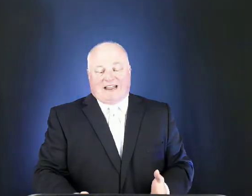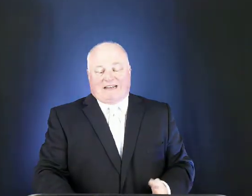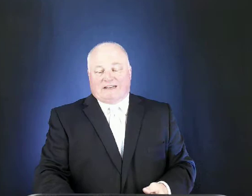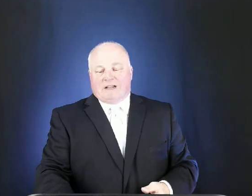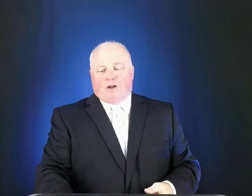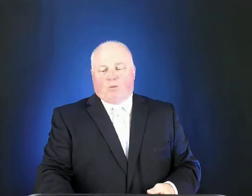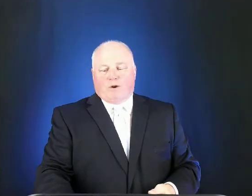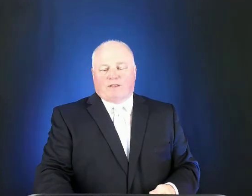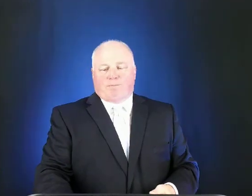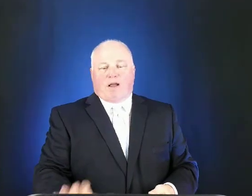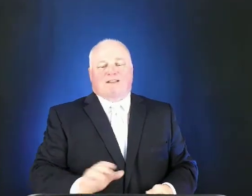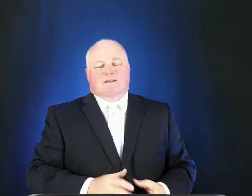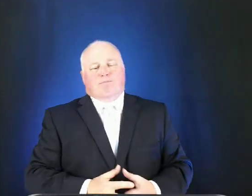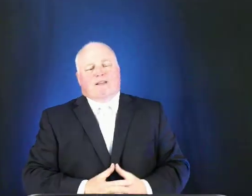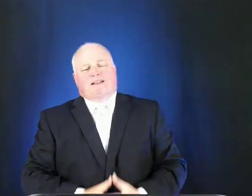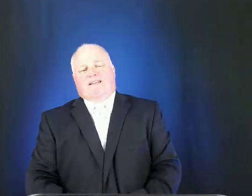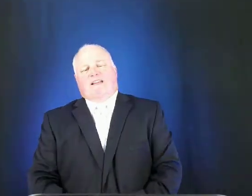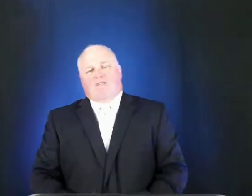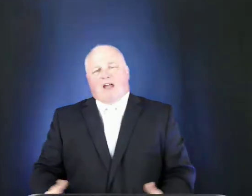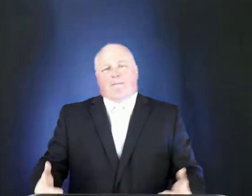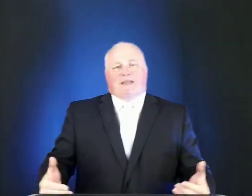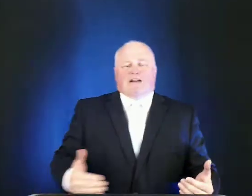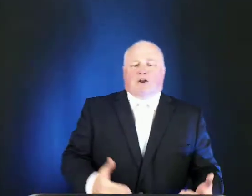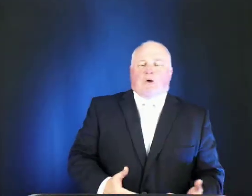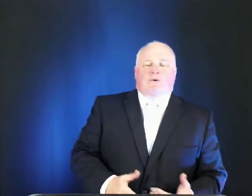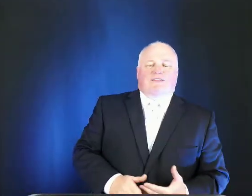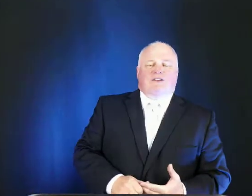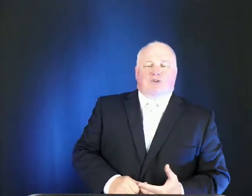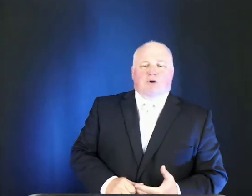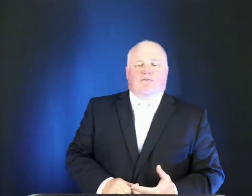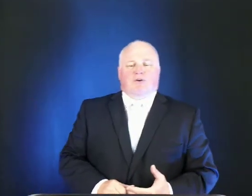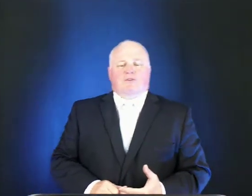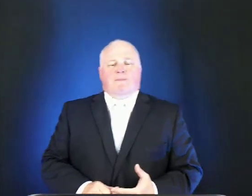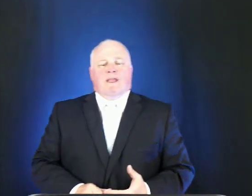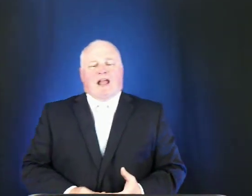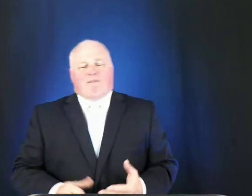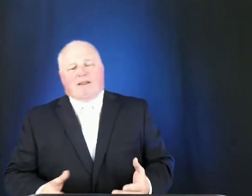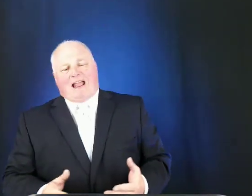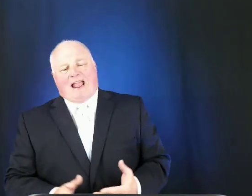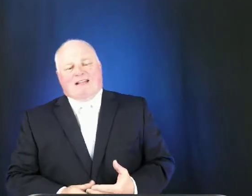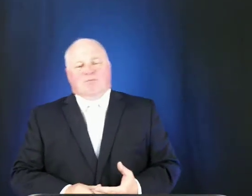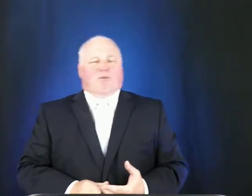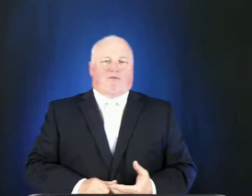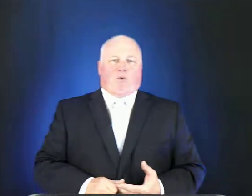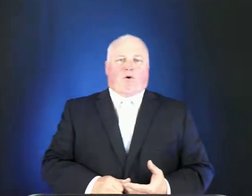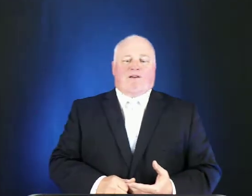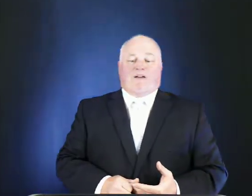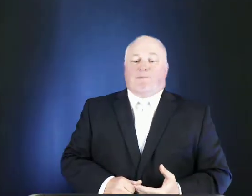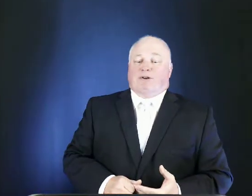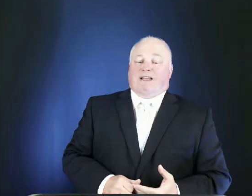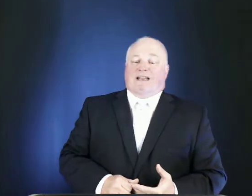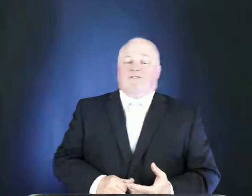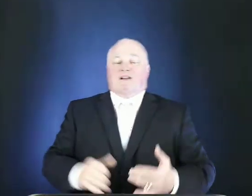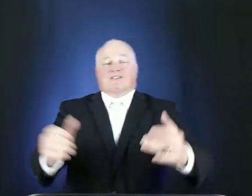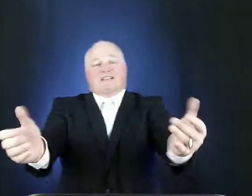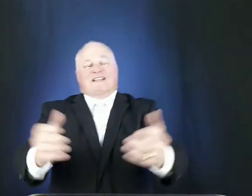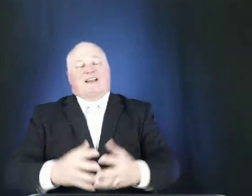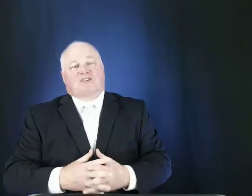with the possibility of not being alone in this universe i've been asked before if i believe there's intelligent